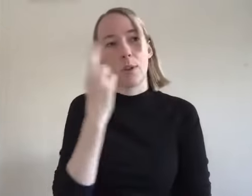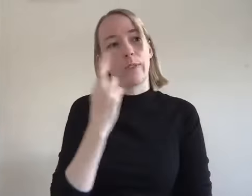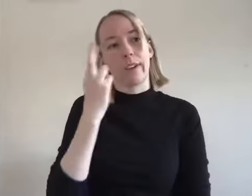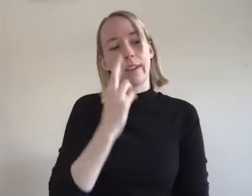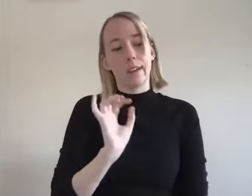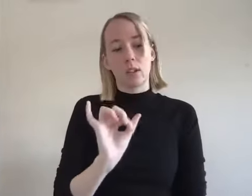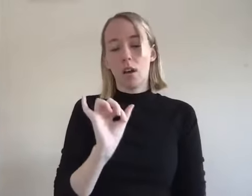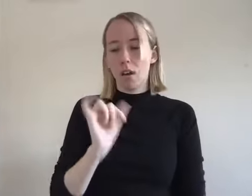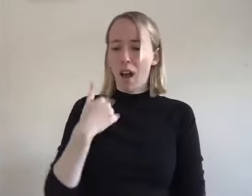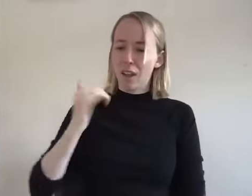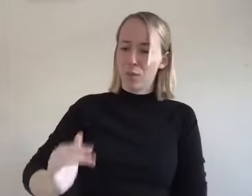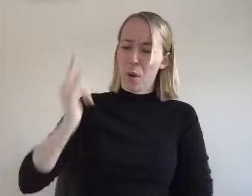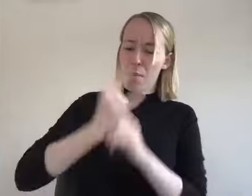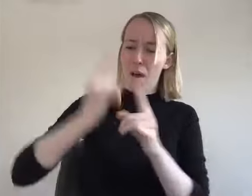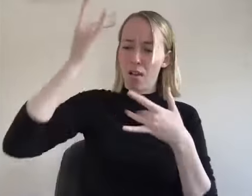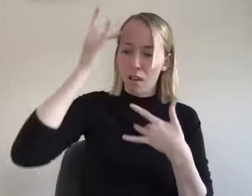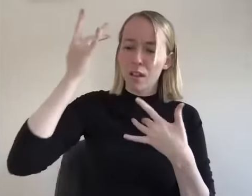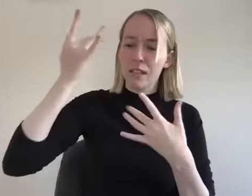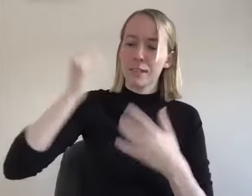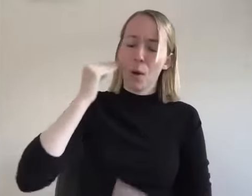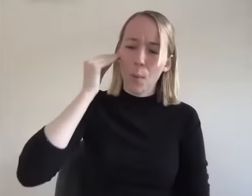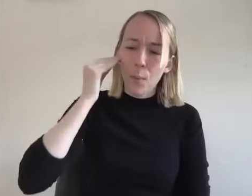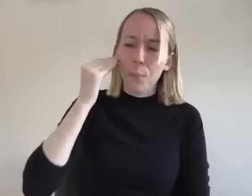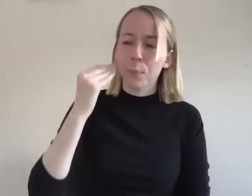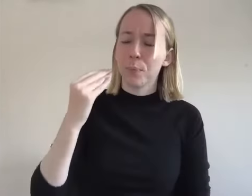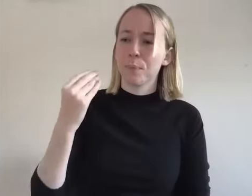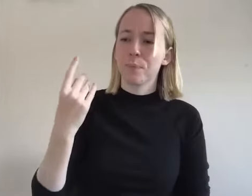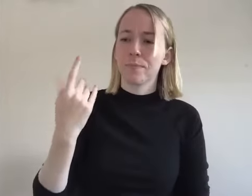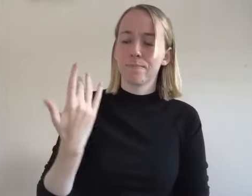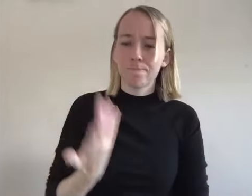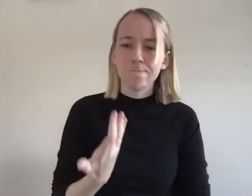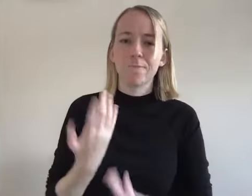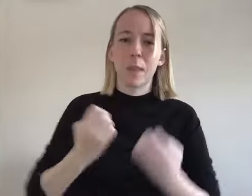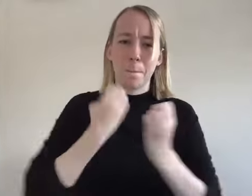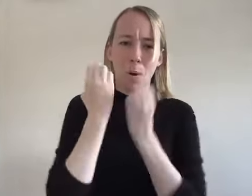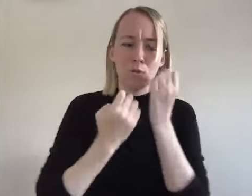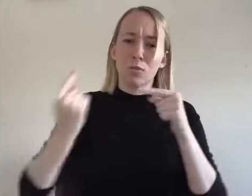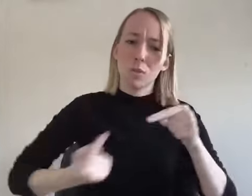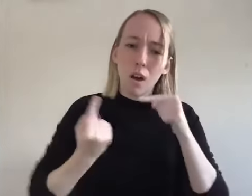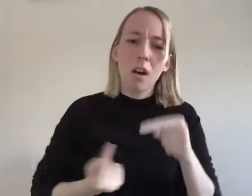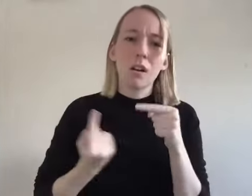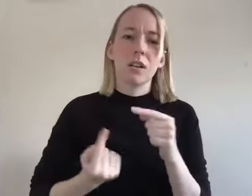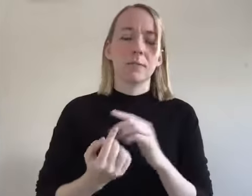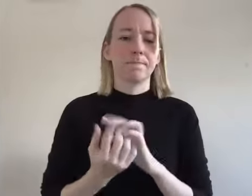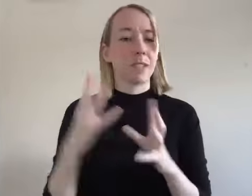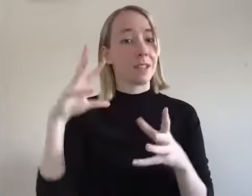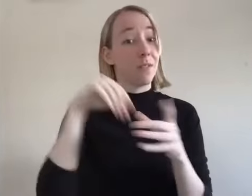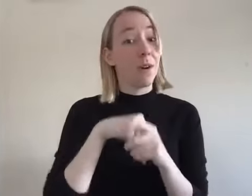realized like that like the physical and like emotional abuse like growing up um you know